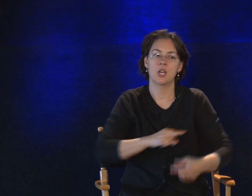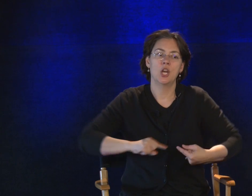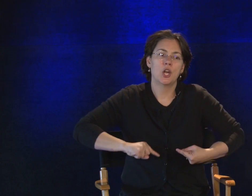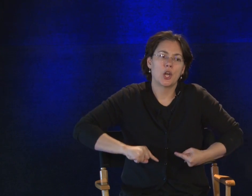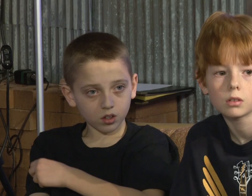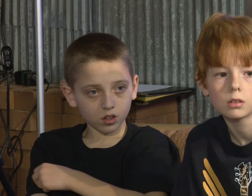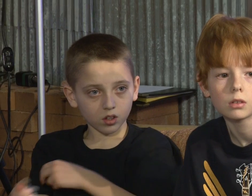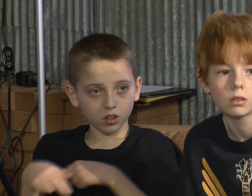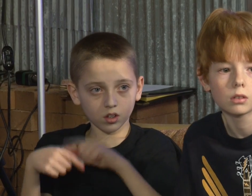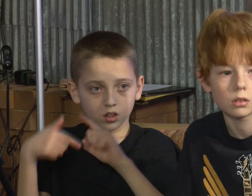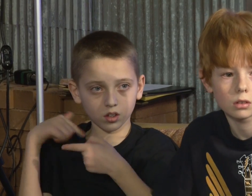Hurt.